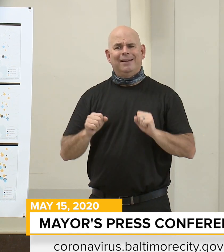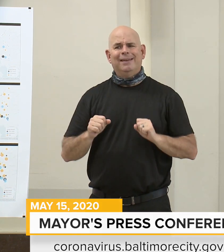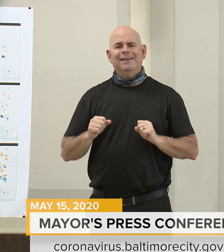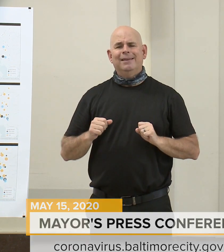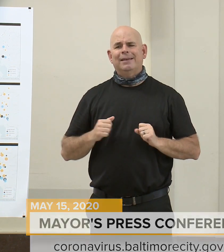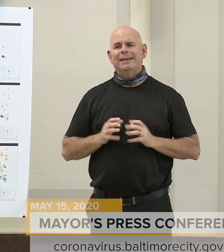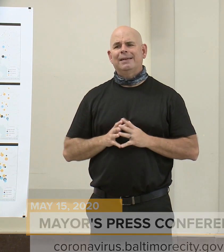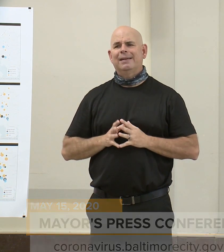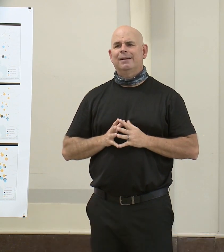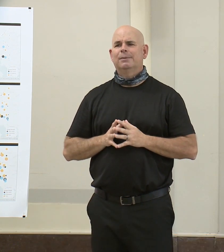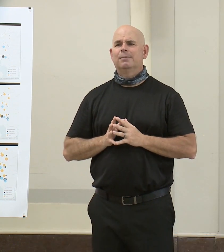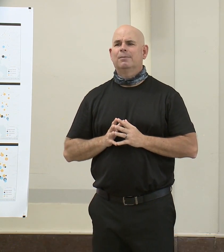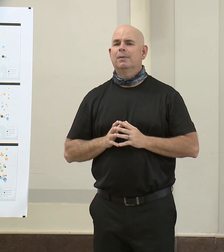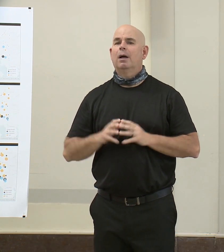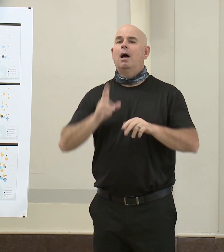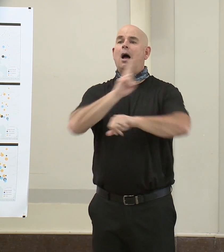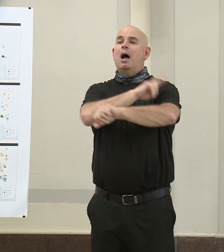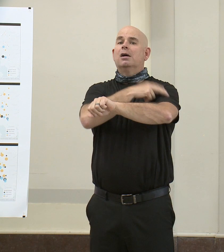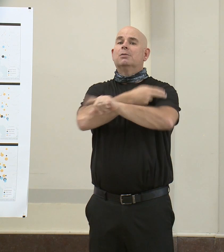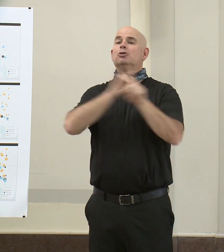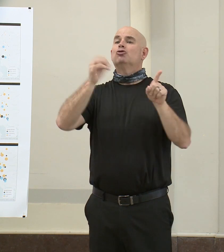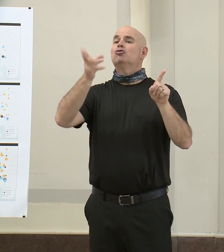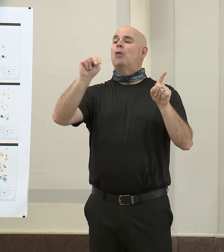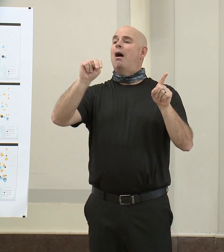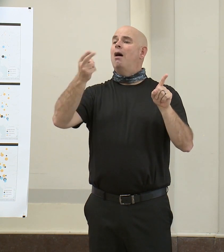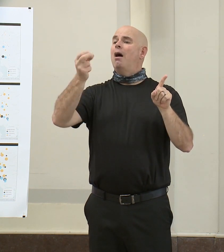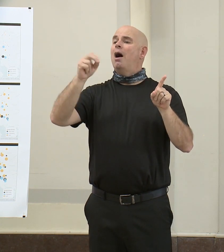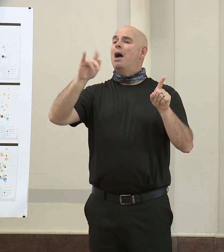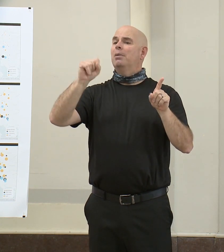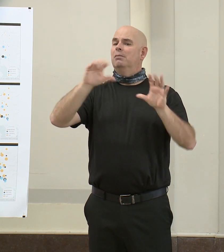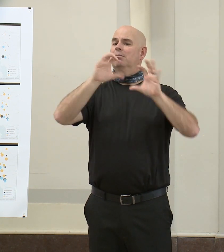experts have already said about opening too soon.